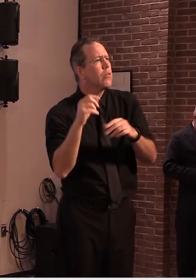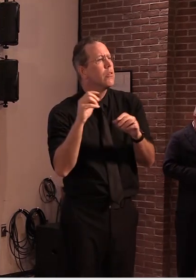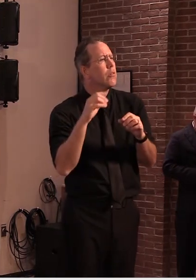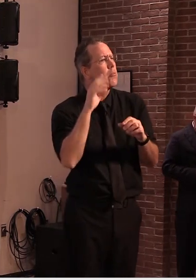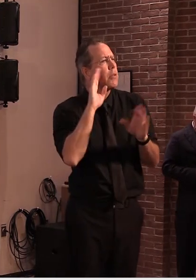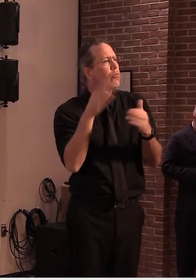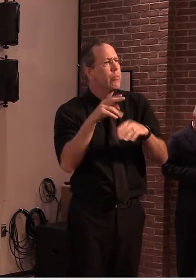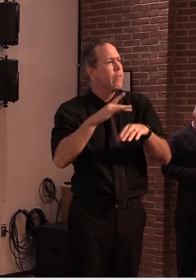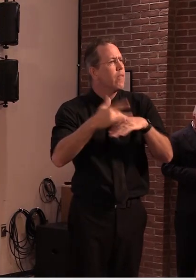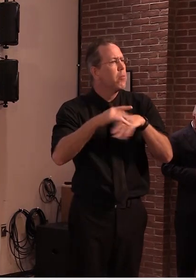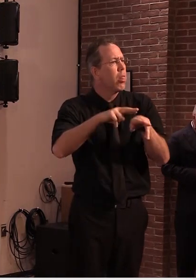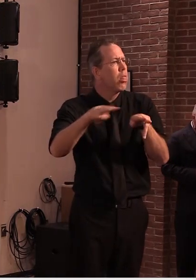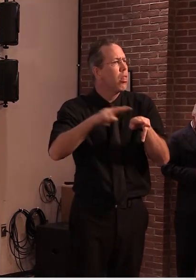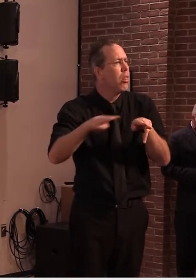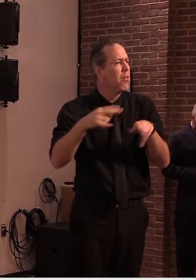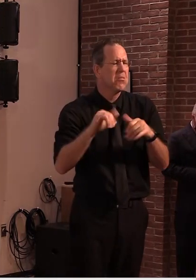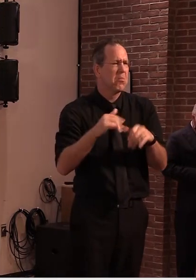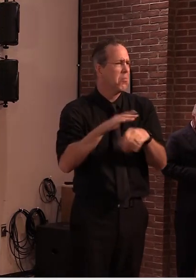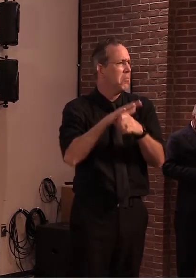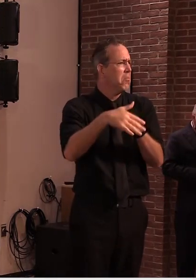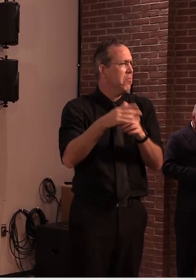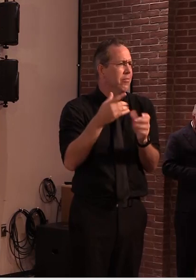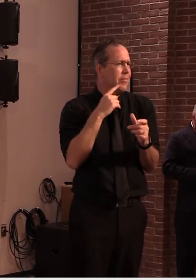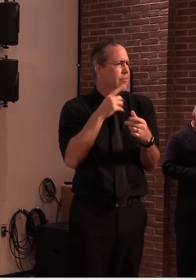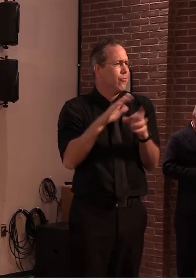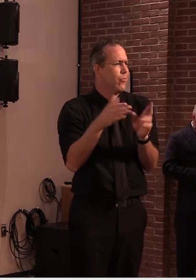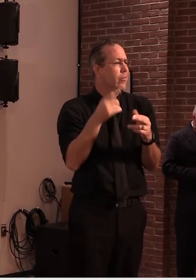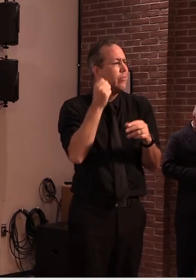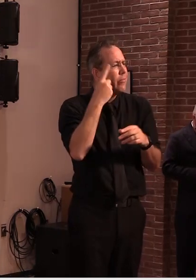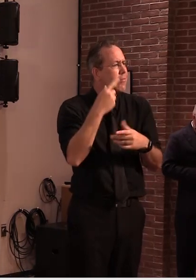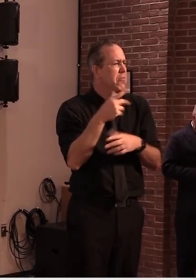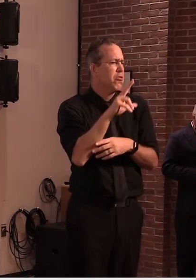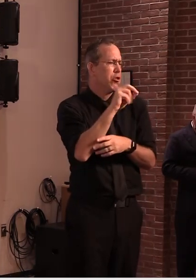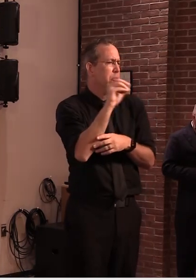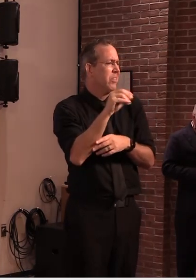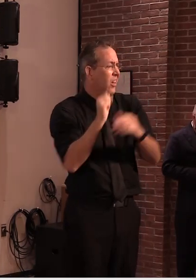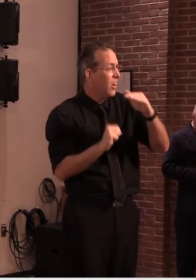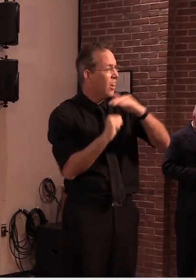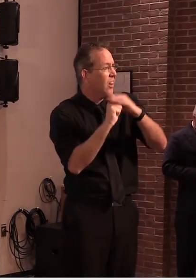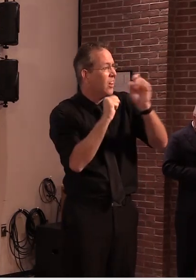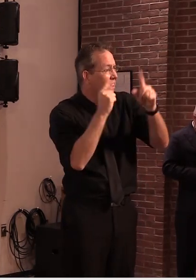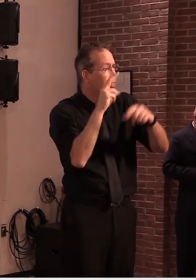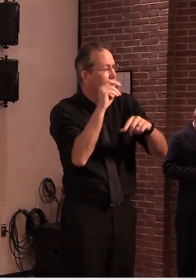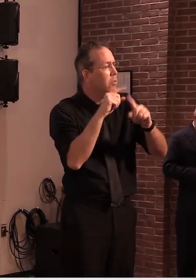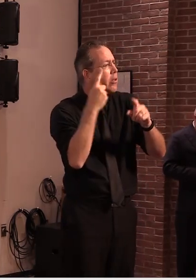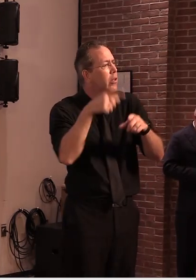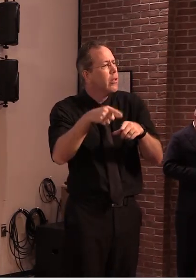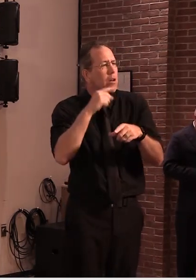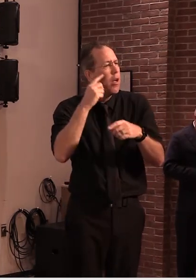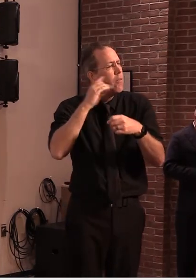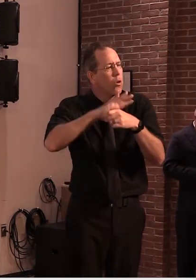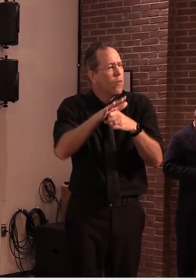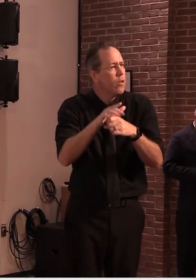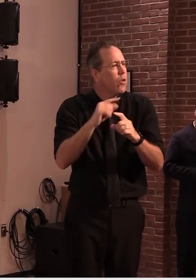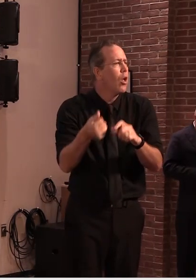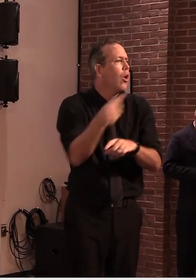in the past, with the positive trends with our other metrics, this is certainly not a concern at this time.